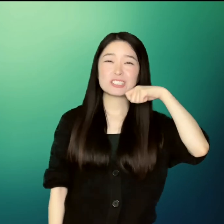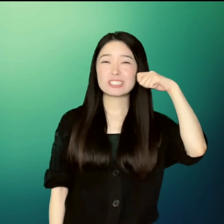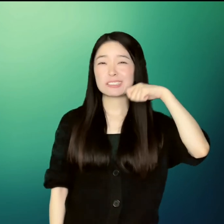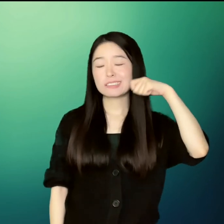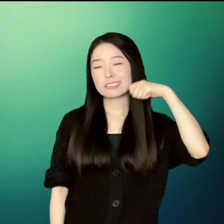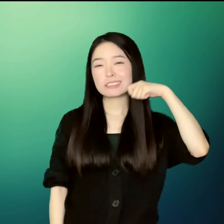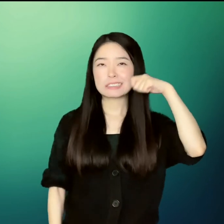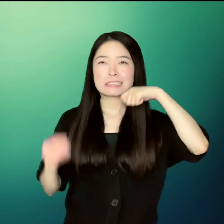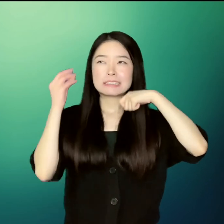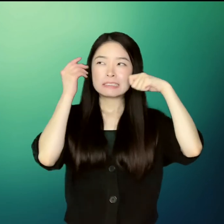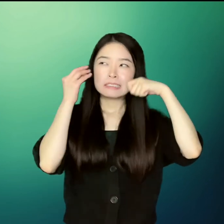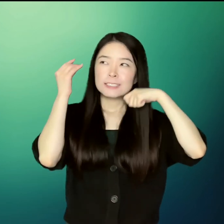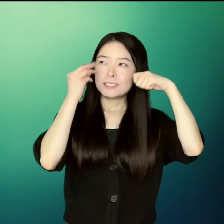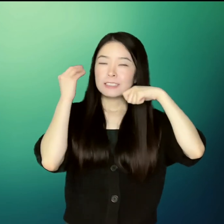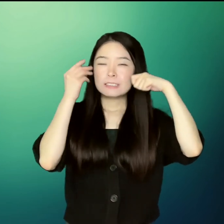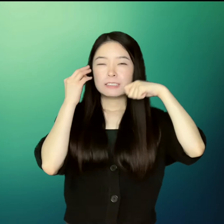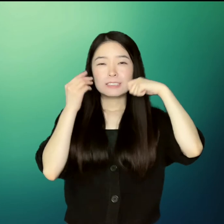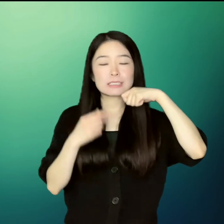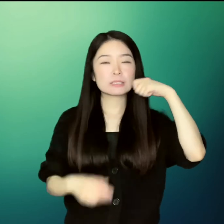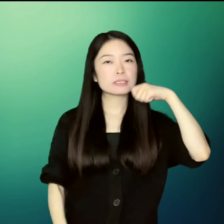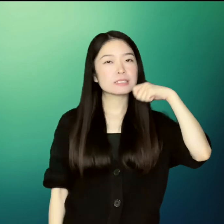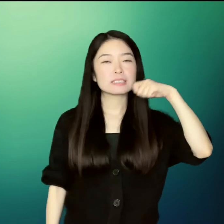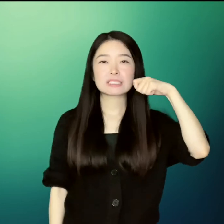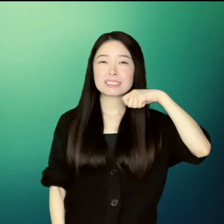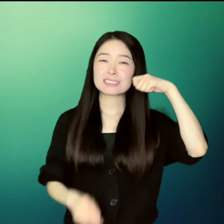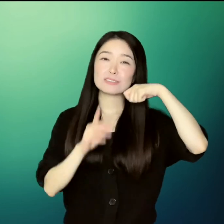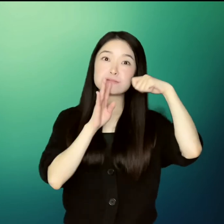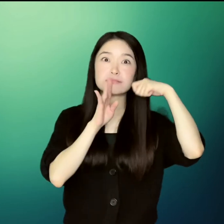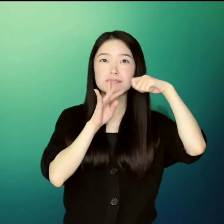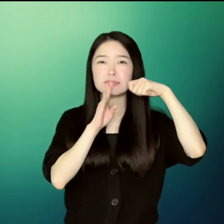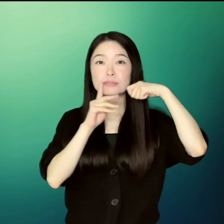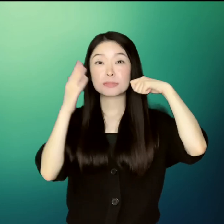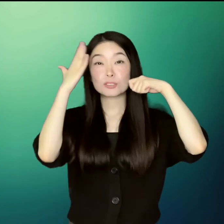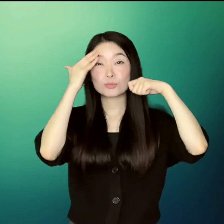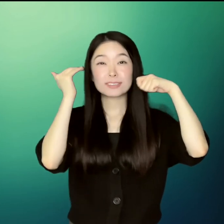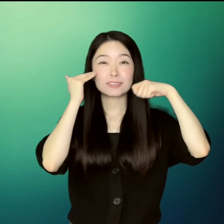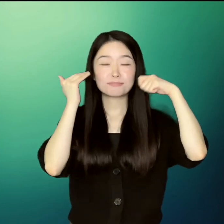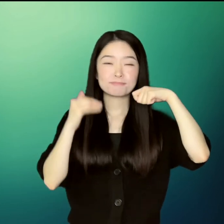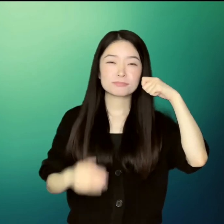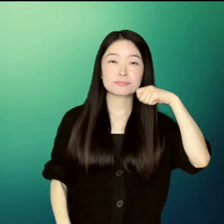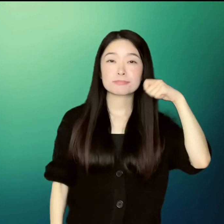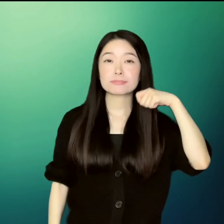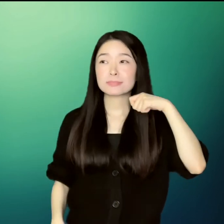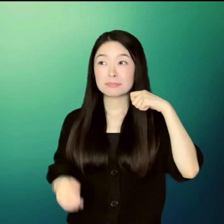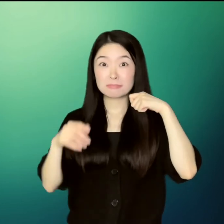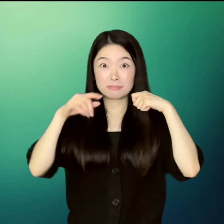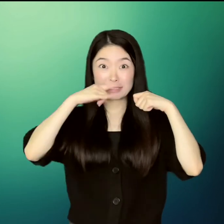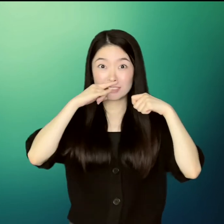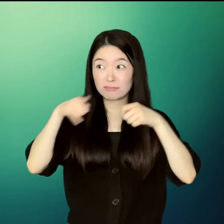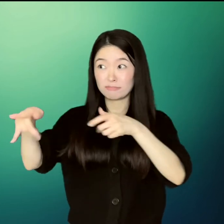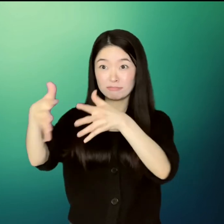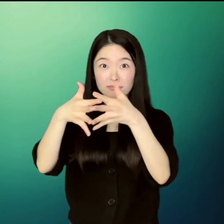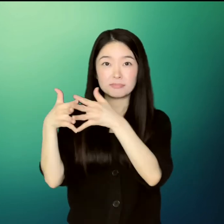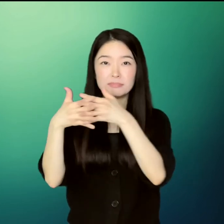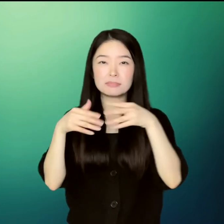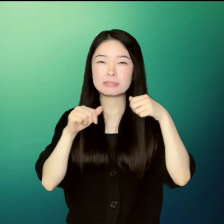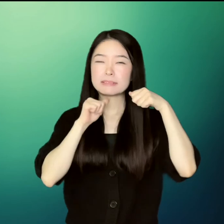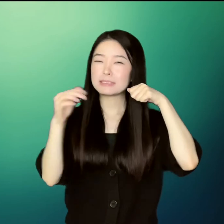I don't think American kids will like me. She worried as she began to brush her teeth.